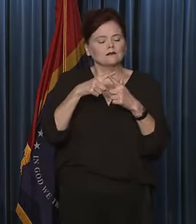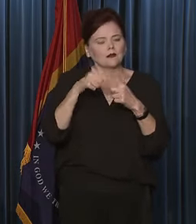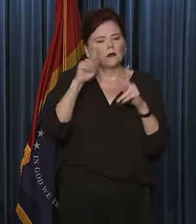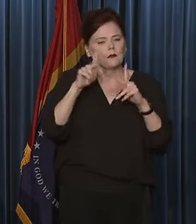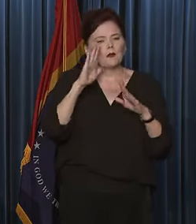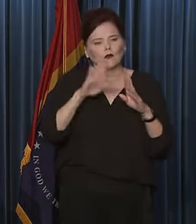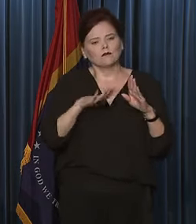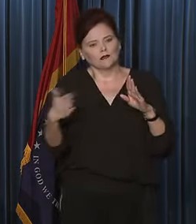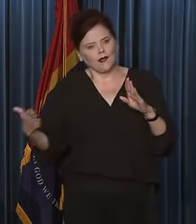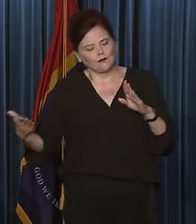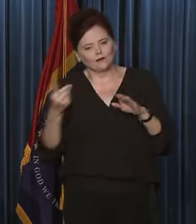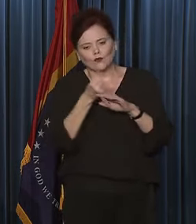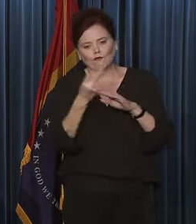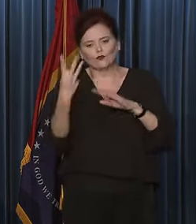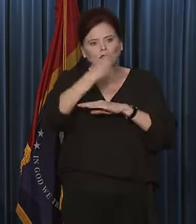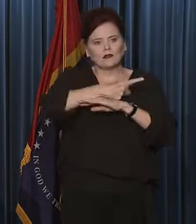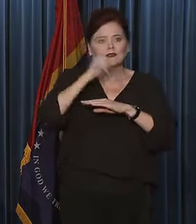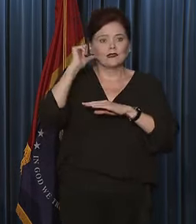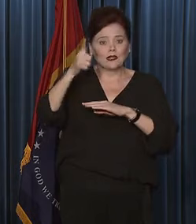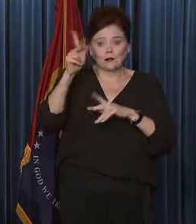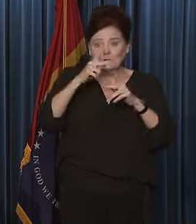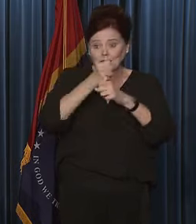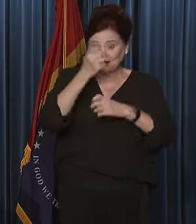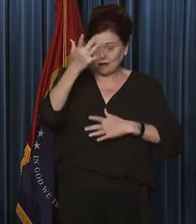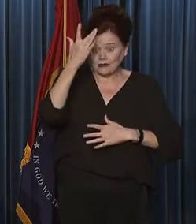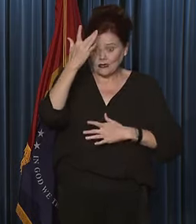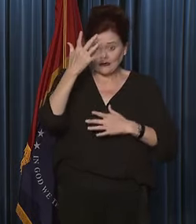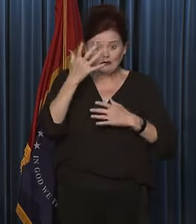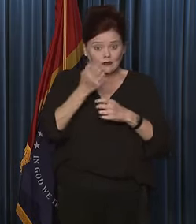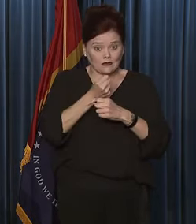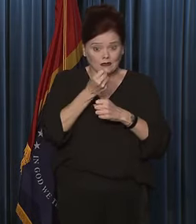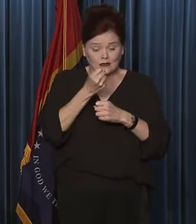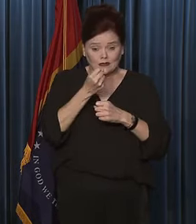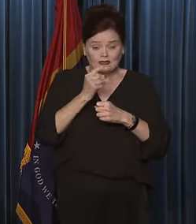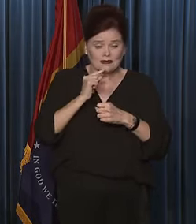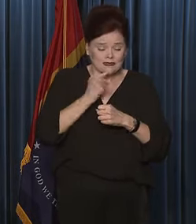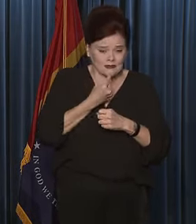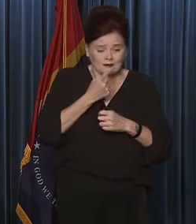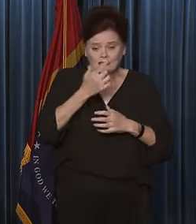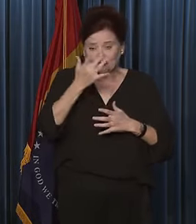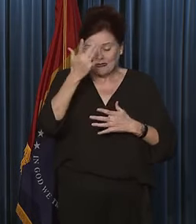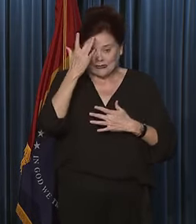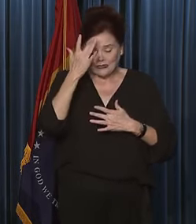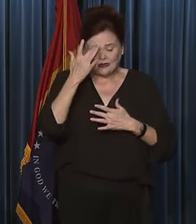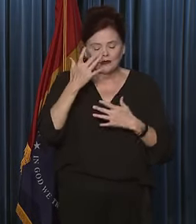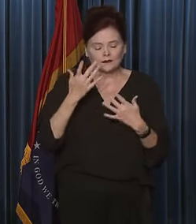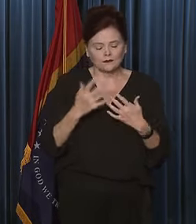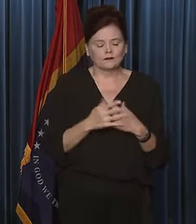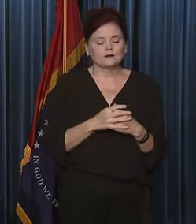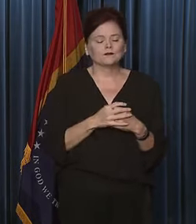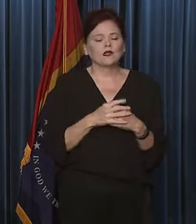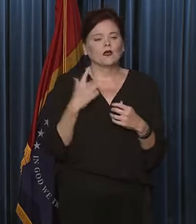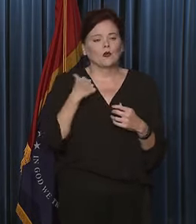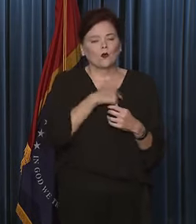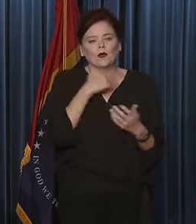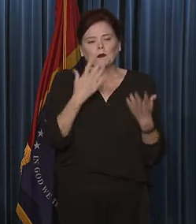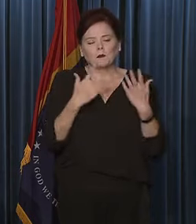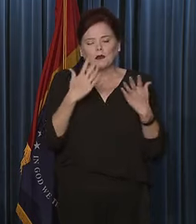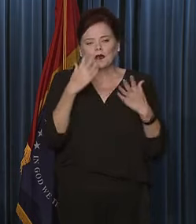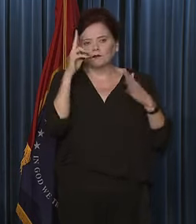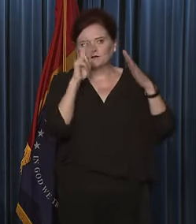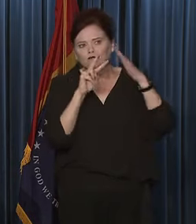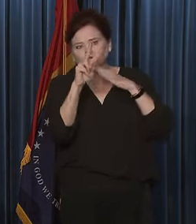several days later, once an individual becomes ill enough to become severely ill. And so we may anticipate